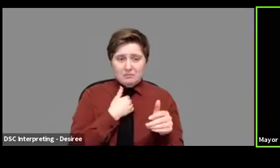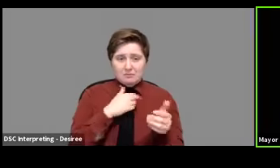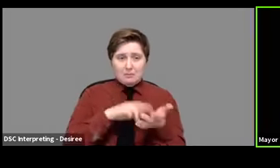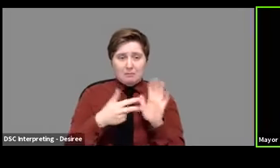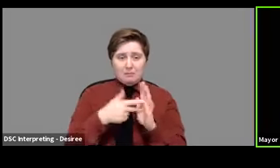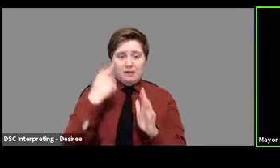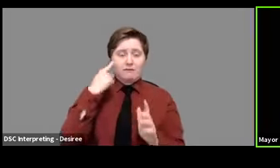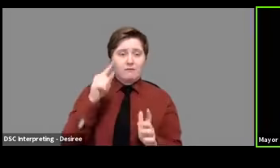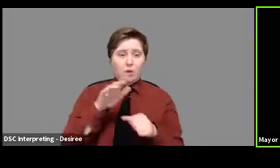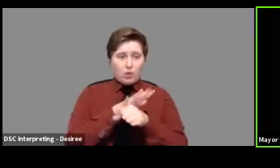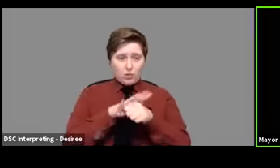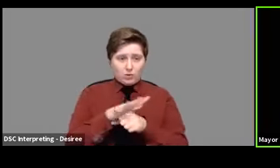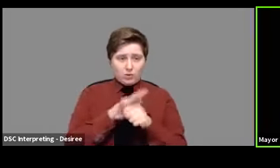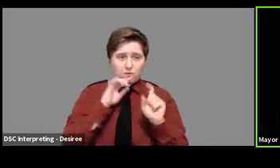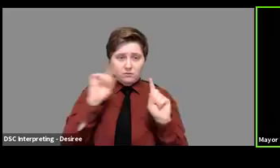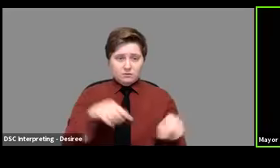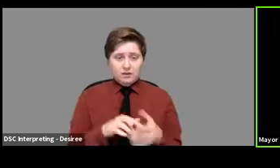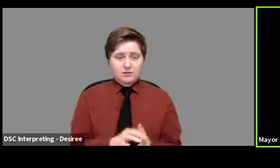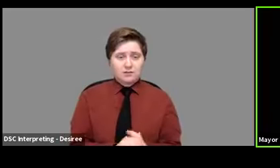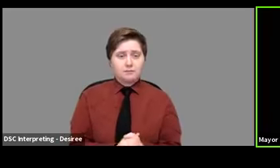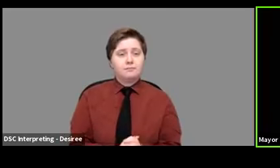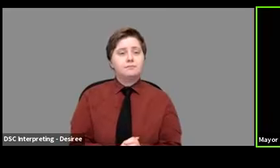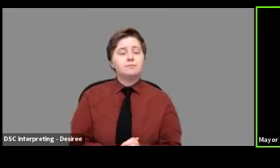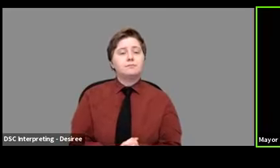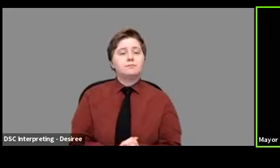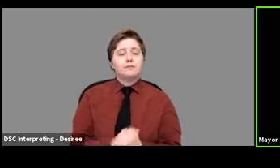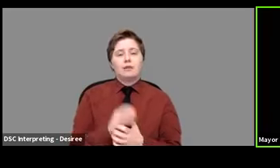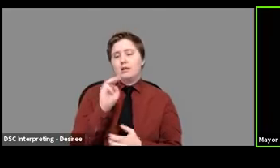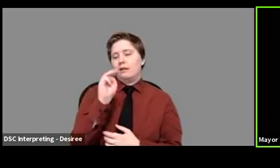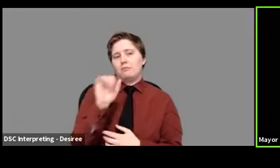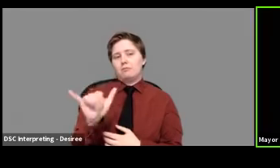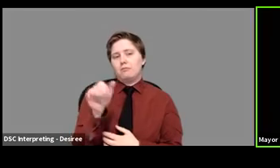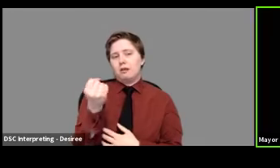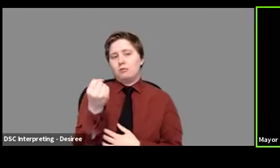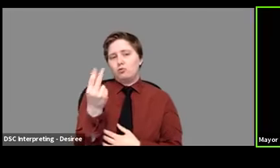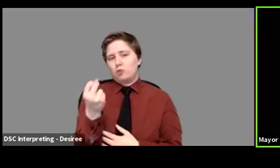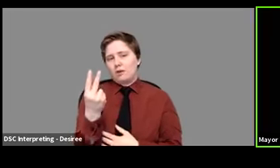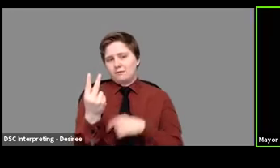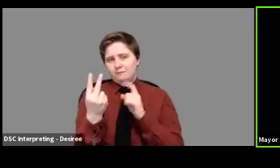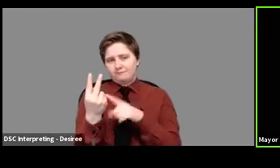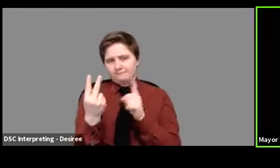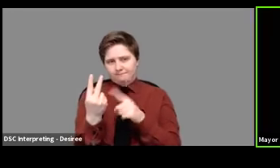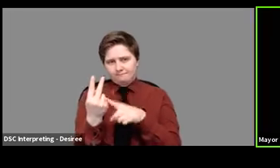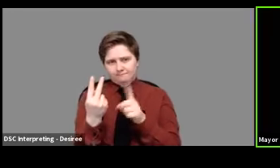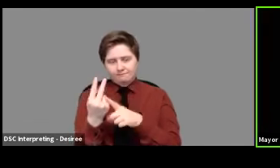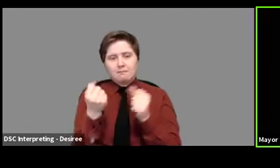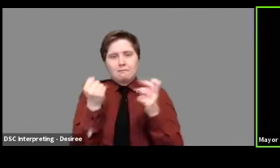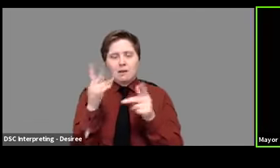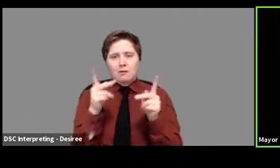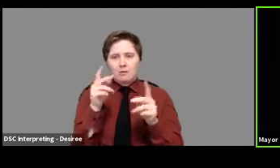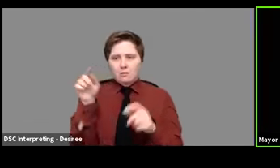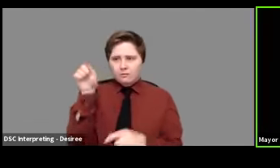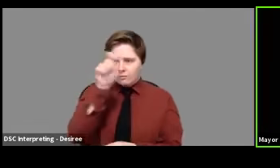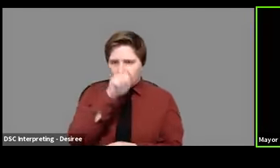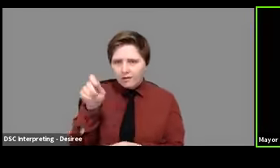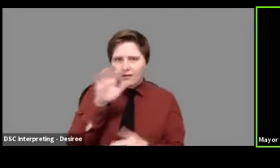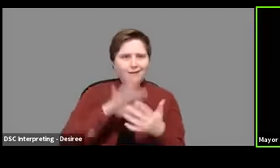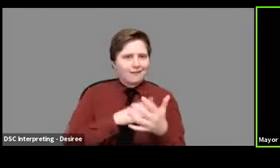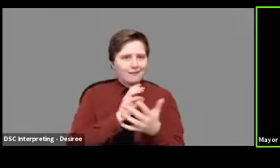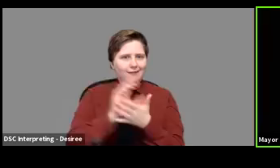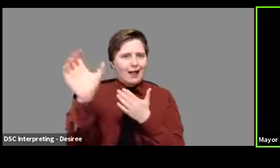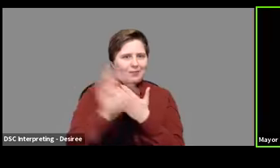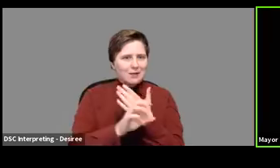the local response is May 12th. I think that's a date that many people have circled on their calendars